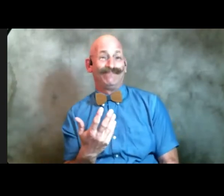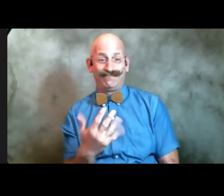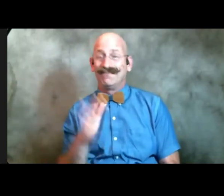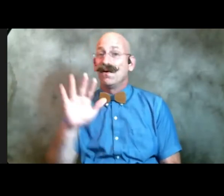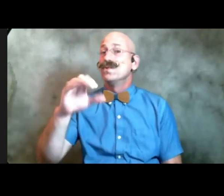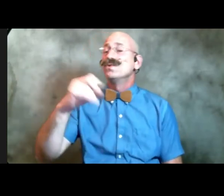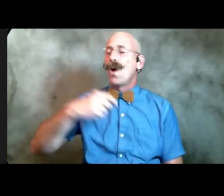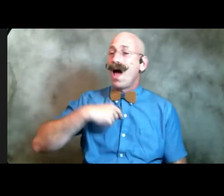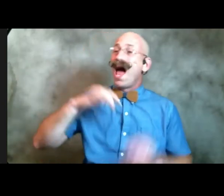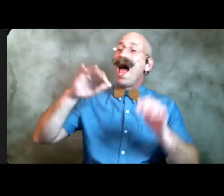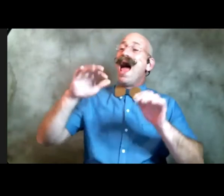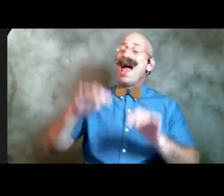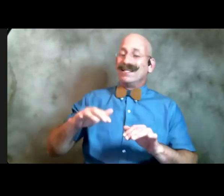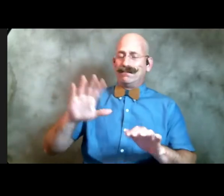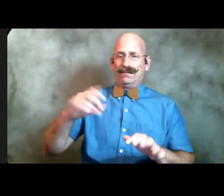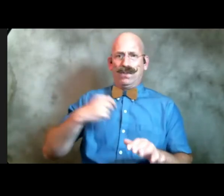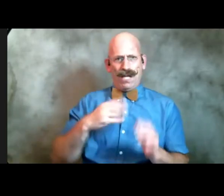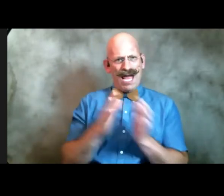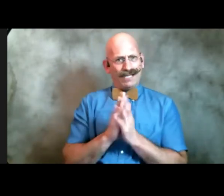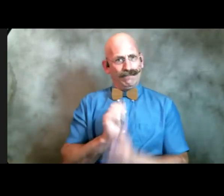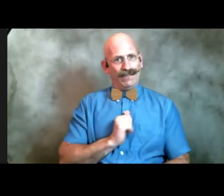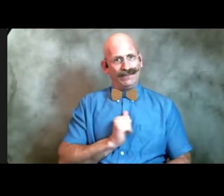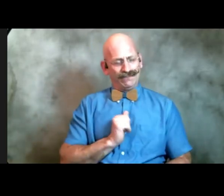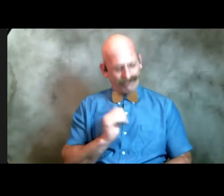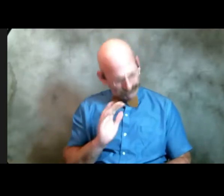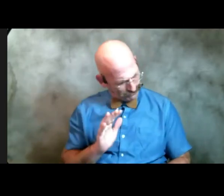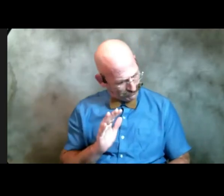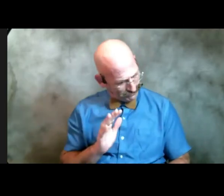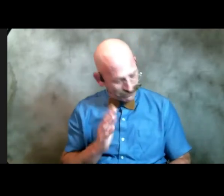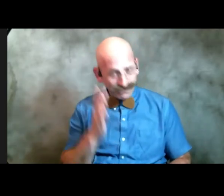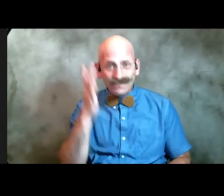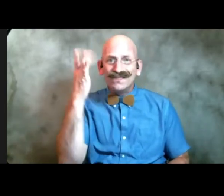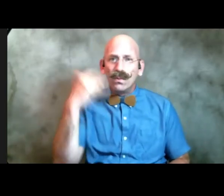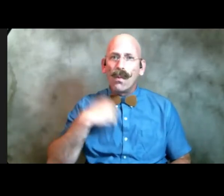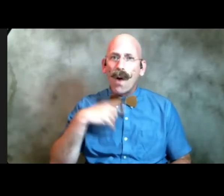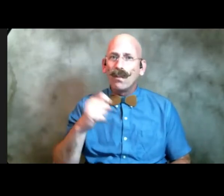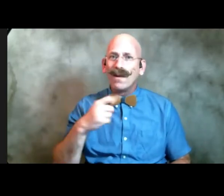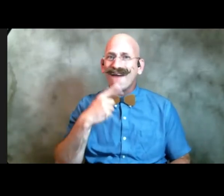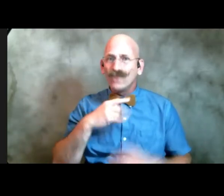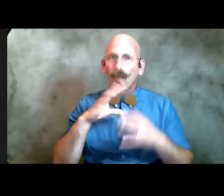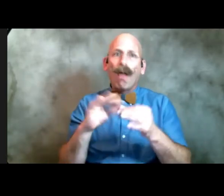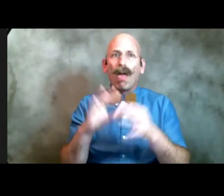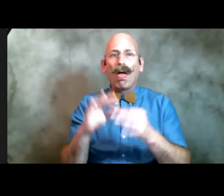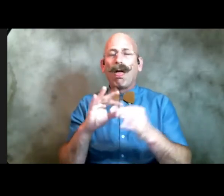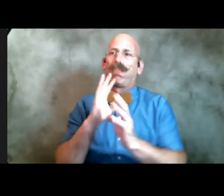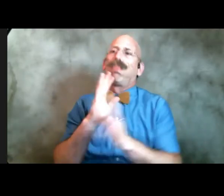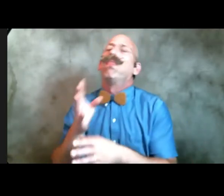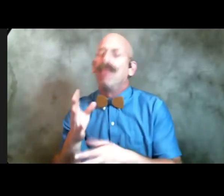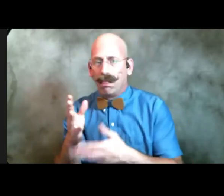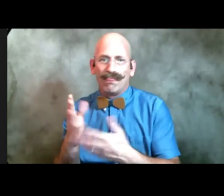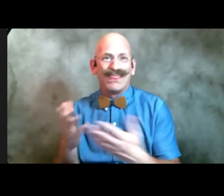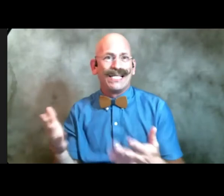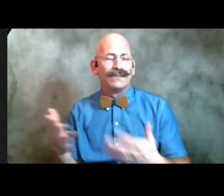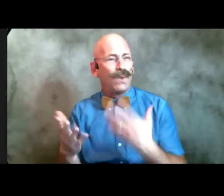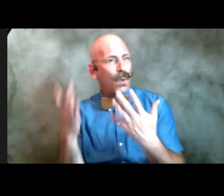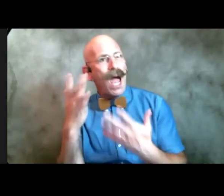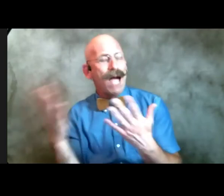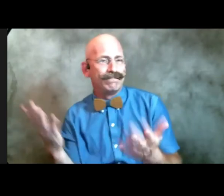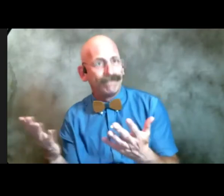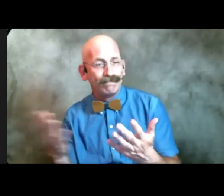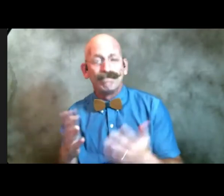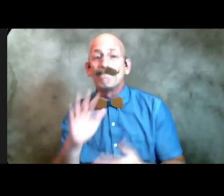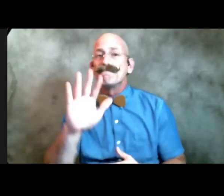i asked myself why do we have to say these things why do we blurt stuff out and i